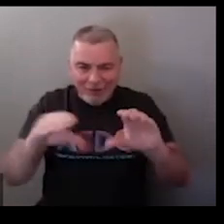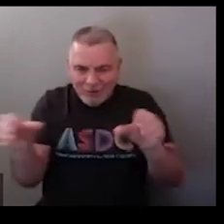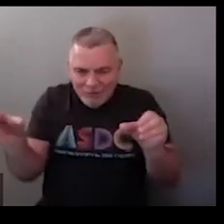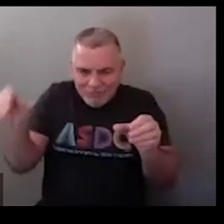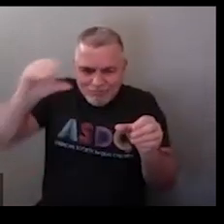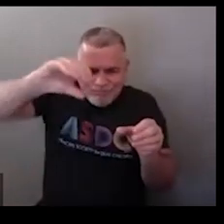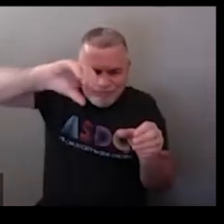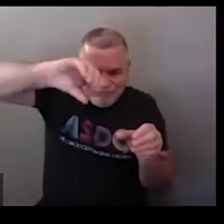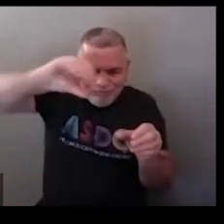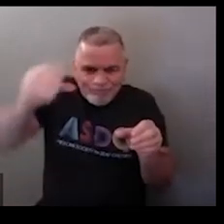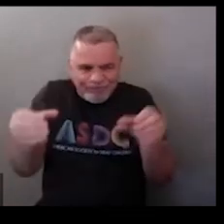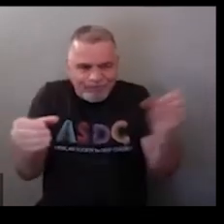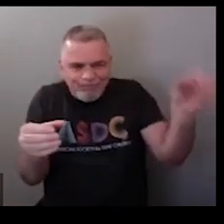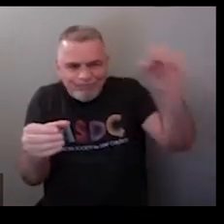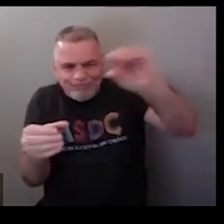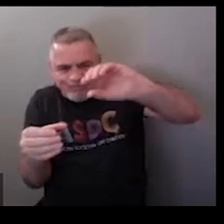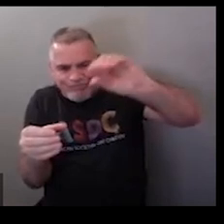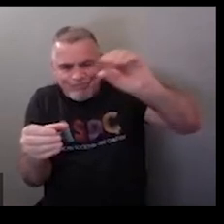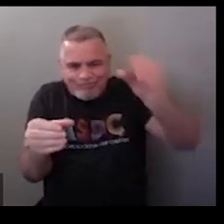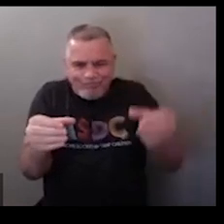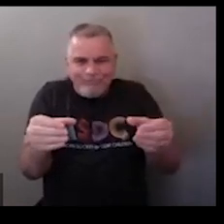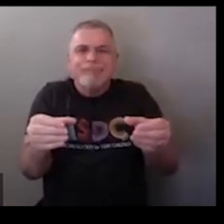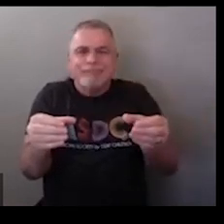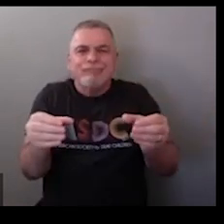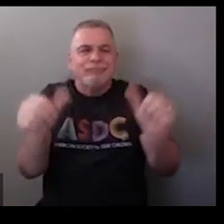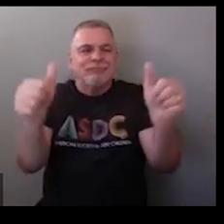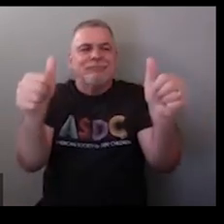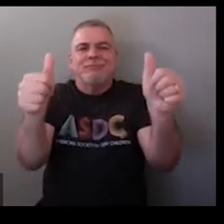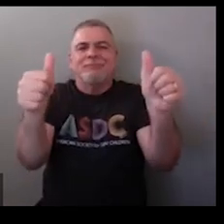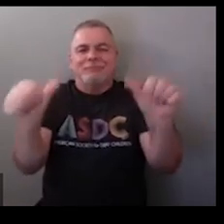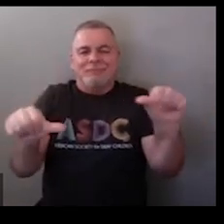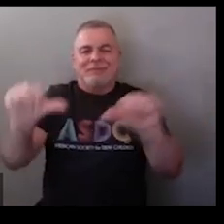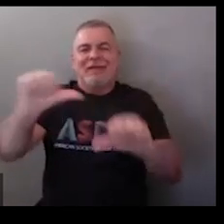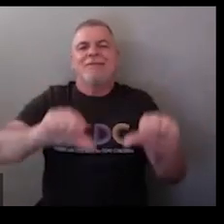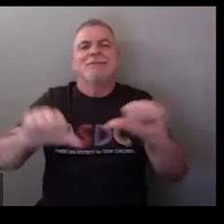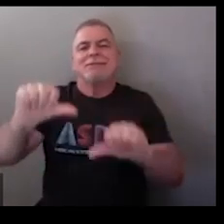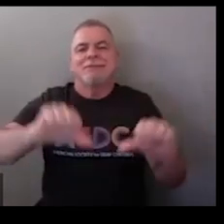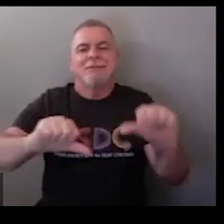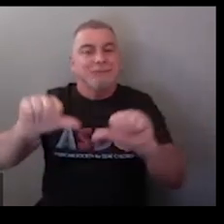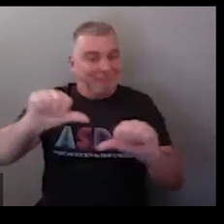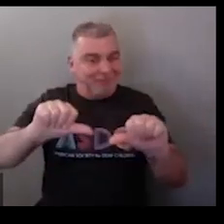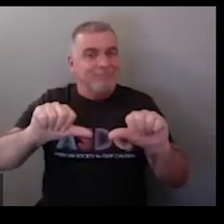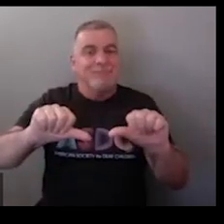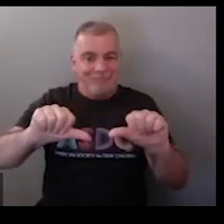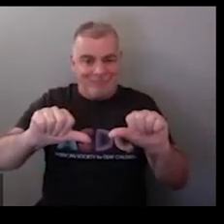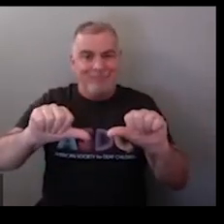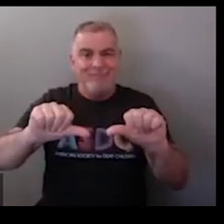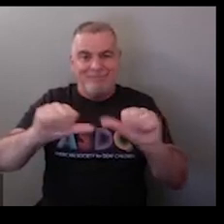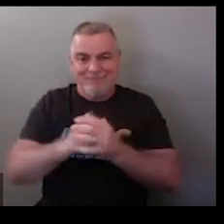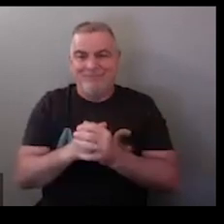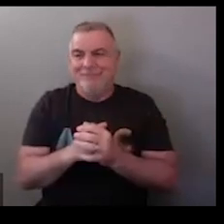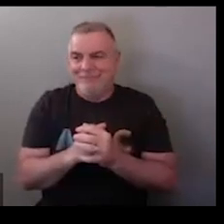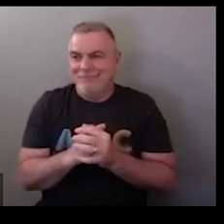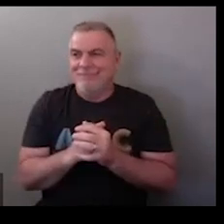this movement kind of iconically referencing pouring of chemicals so this is science